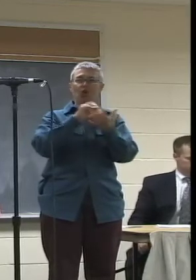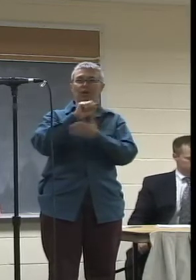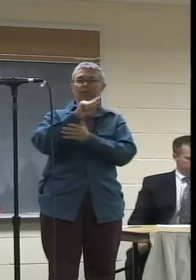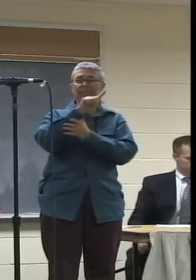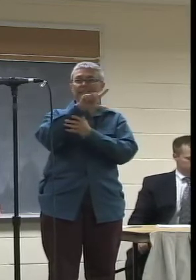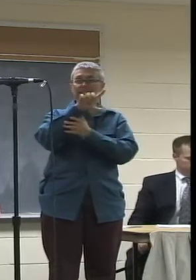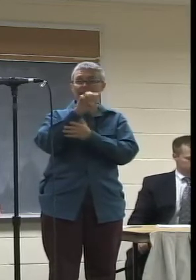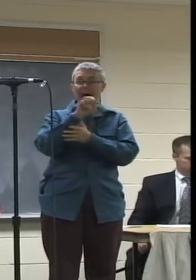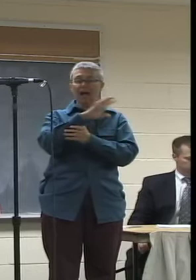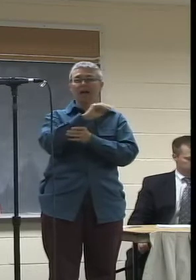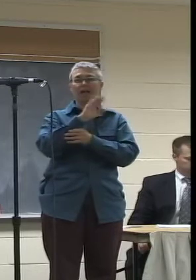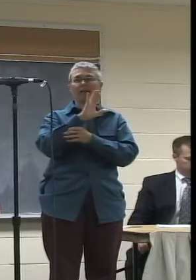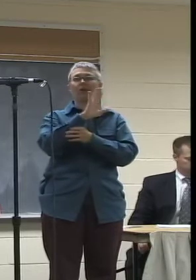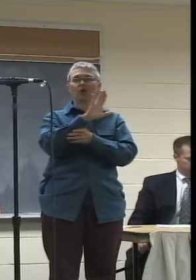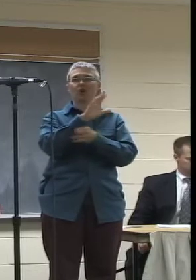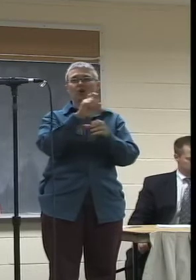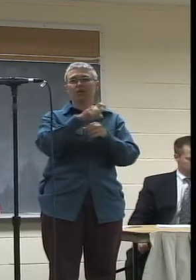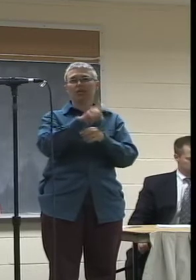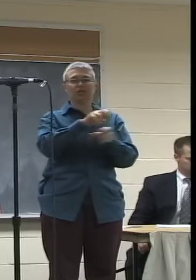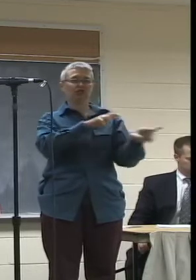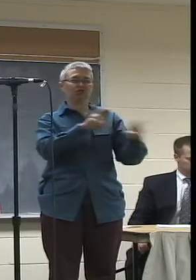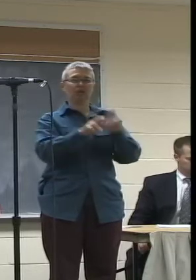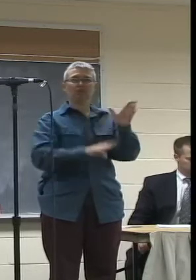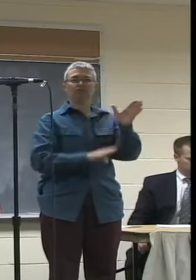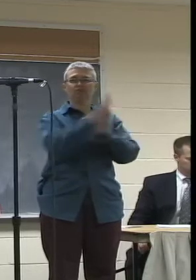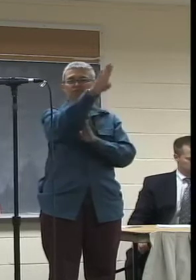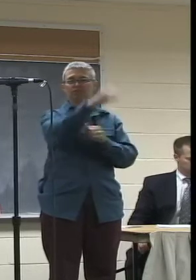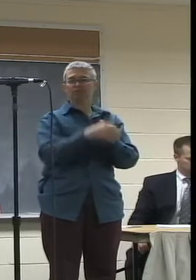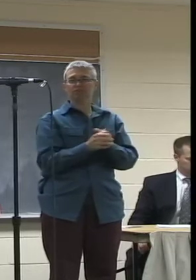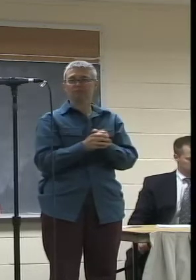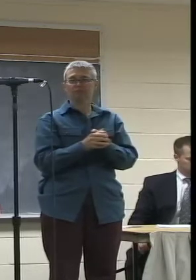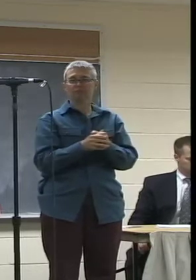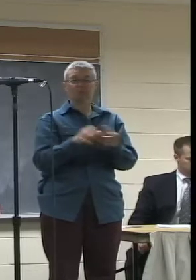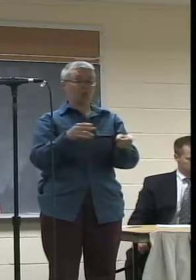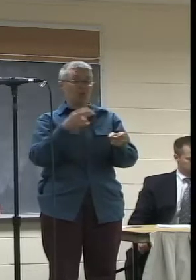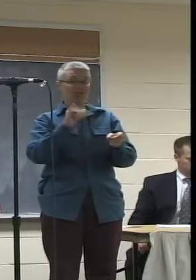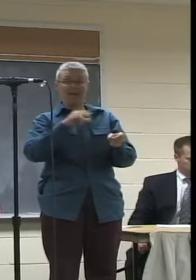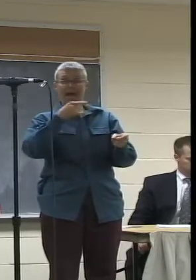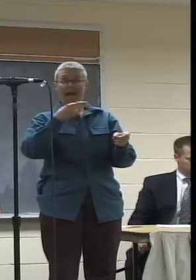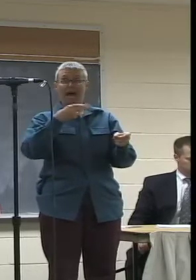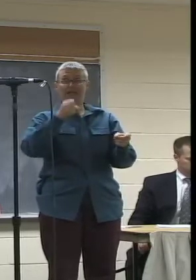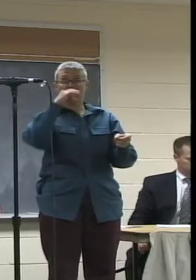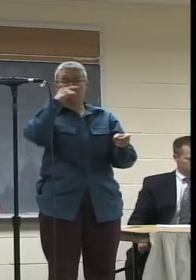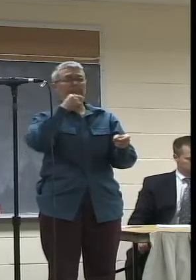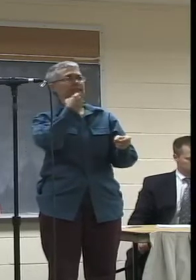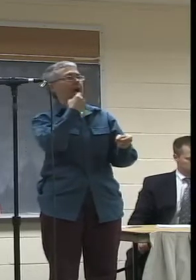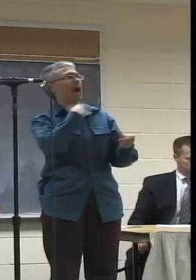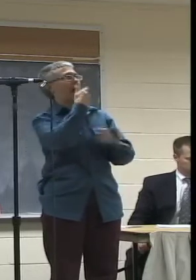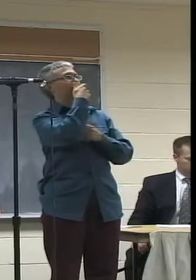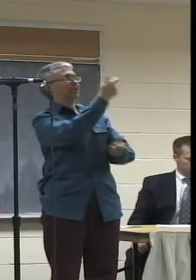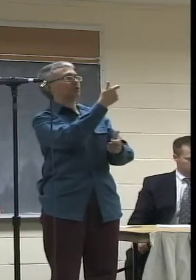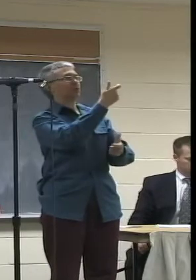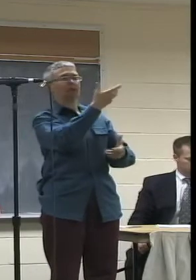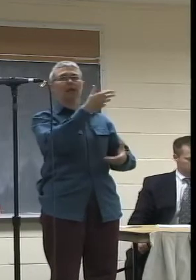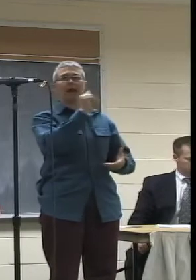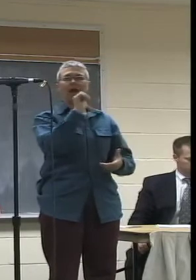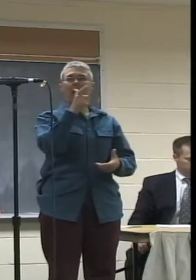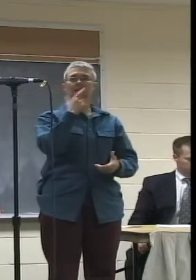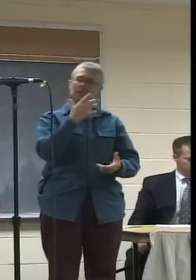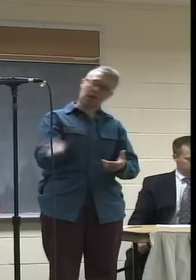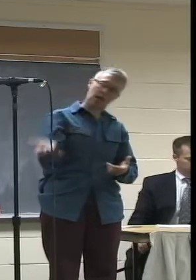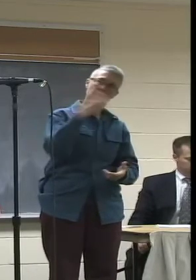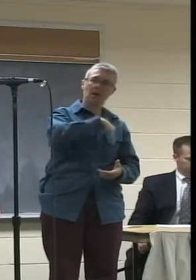opportunity. And it took, all it took was a high school student saying, I'm interested. For Al to say,